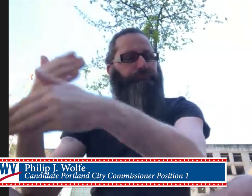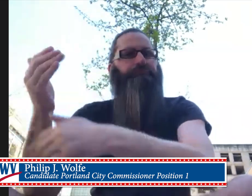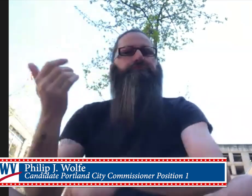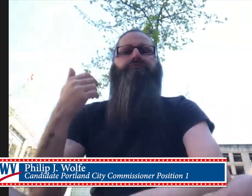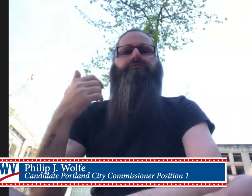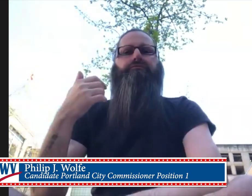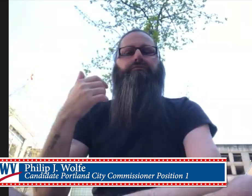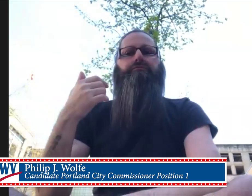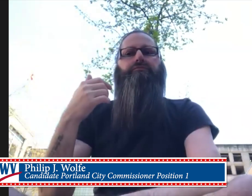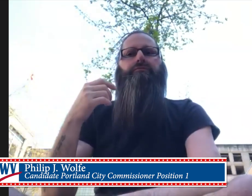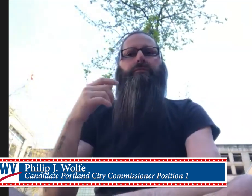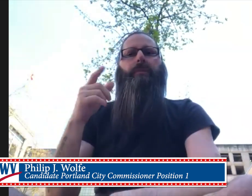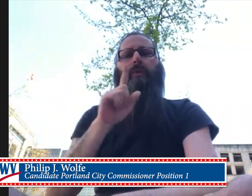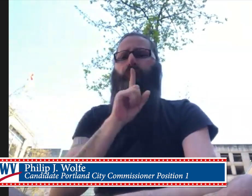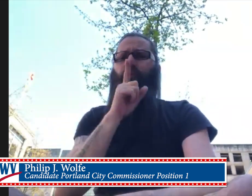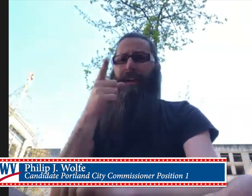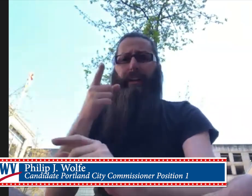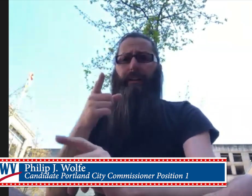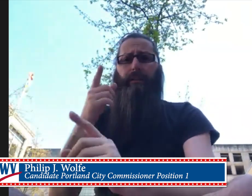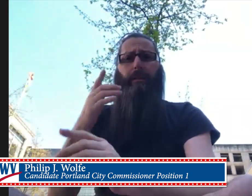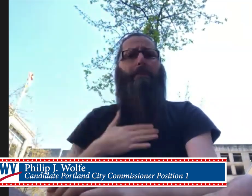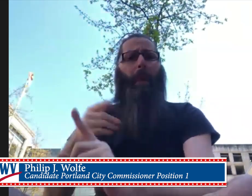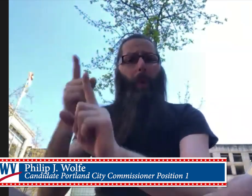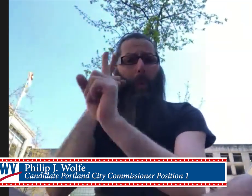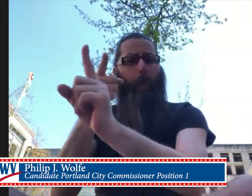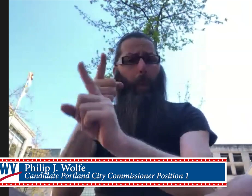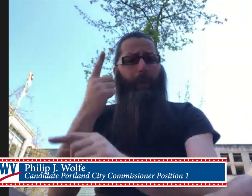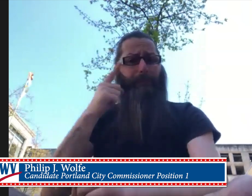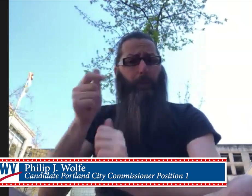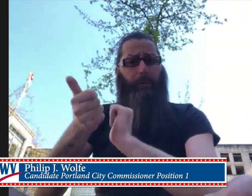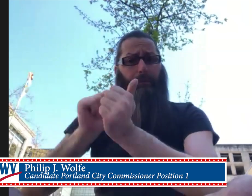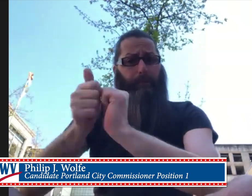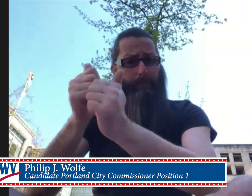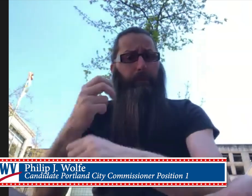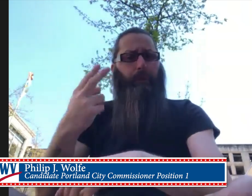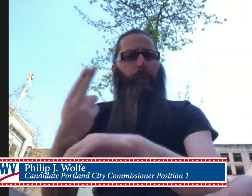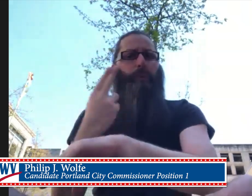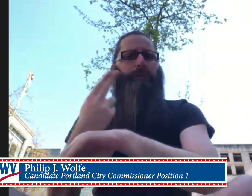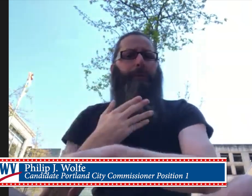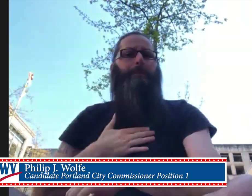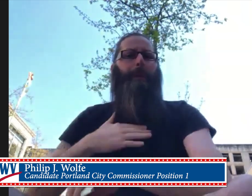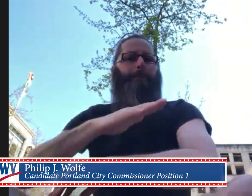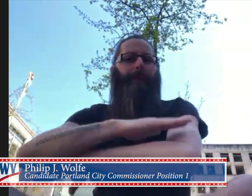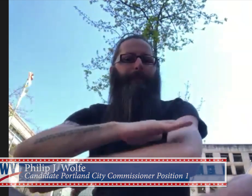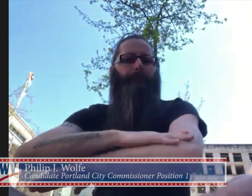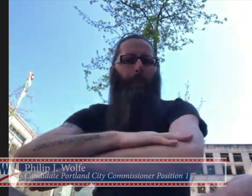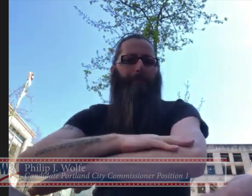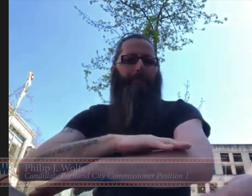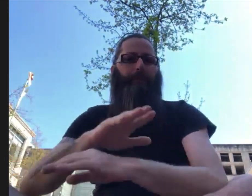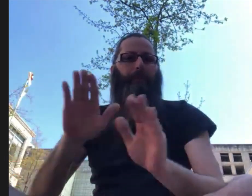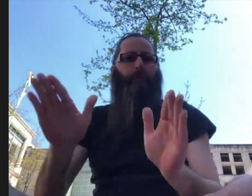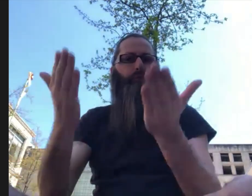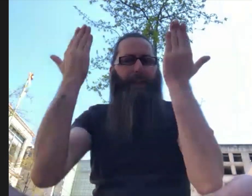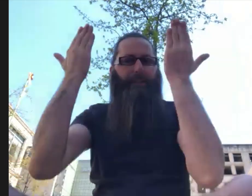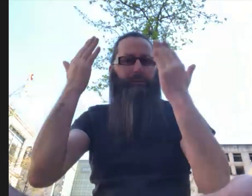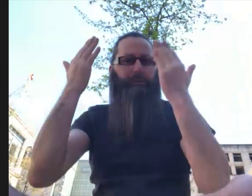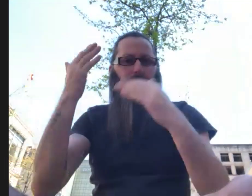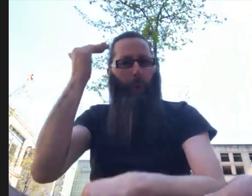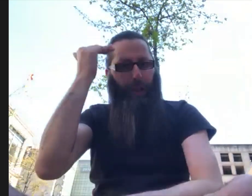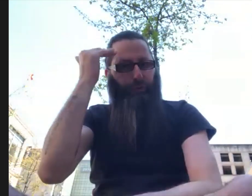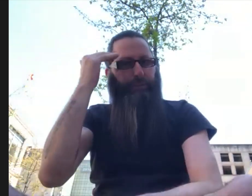From that experience and going through the entire election process, the goal was not necessarily